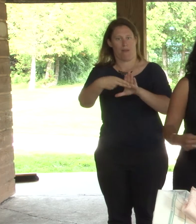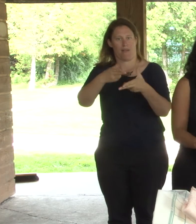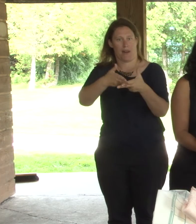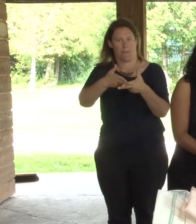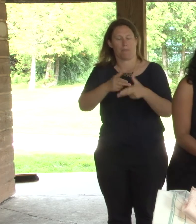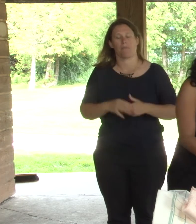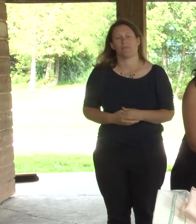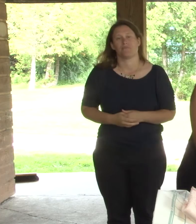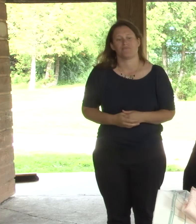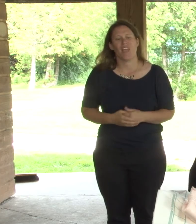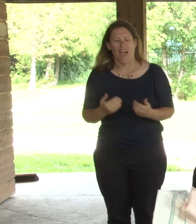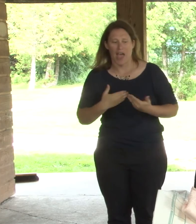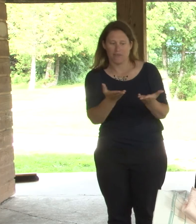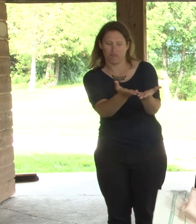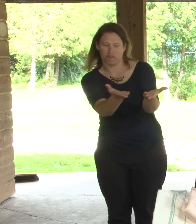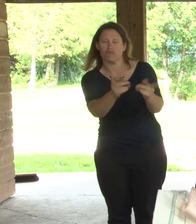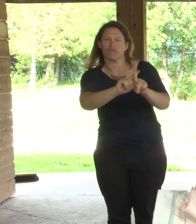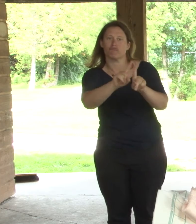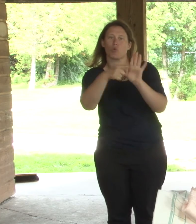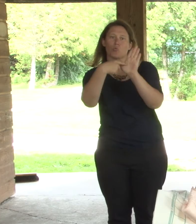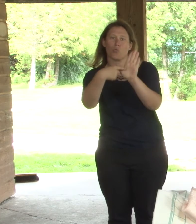in the market.